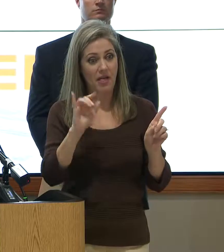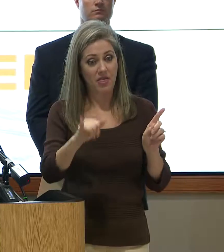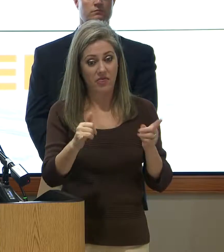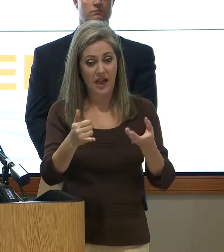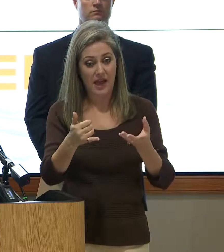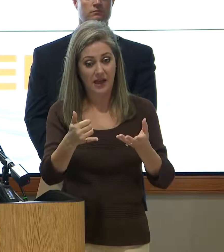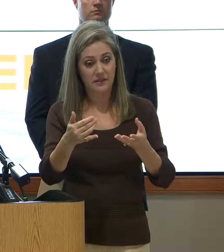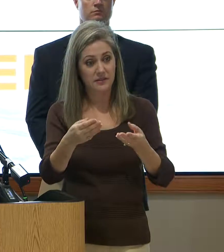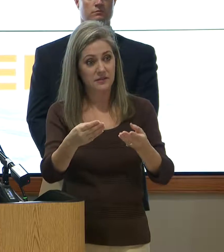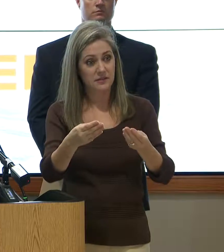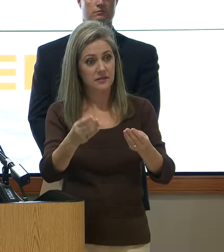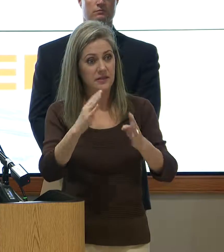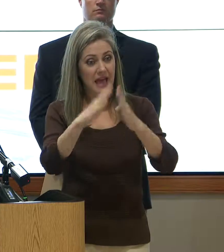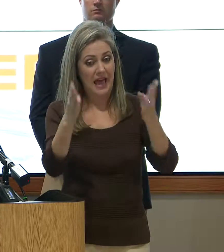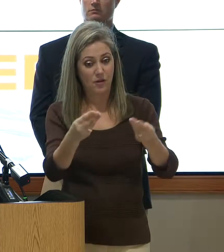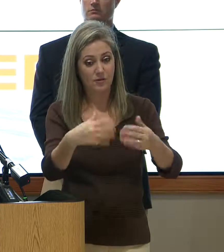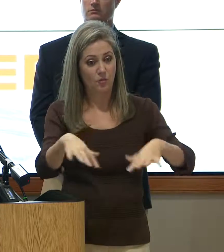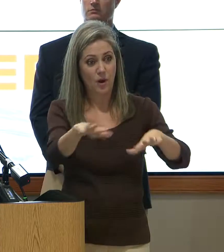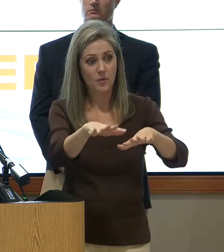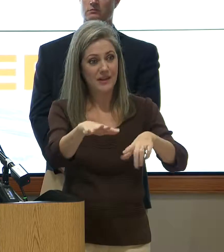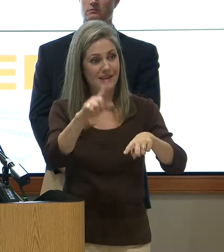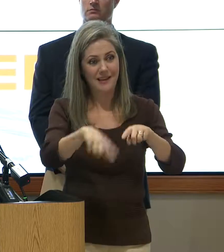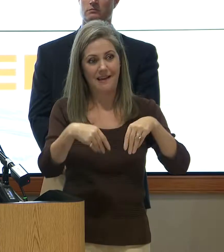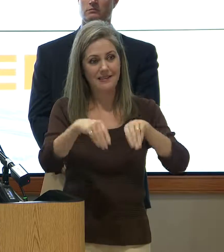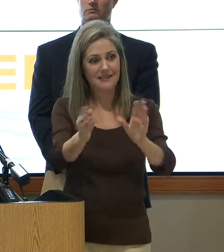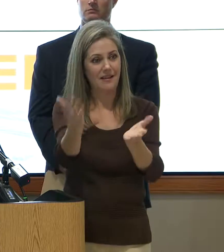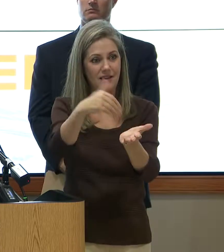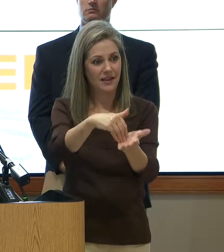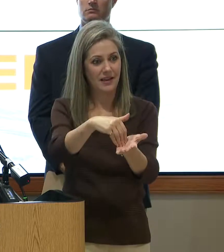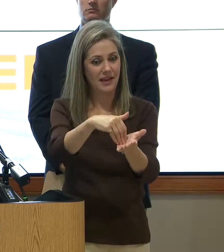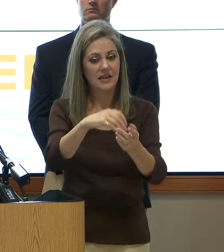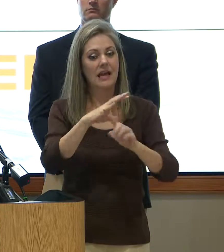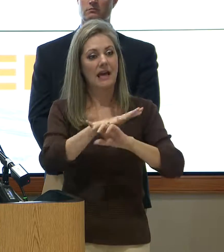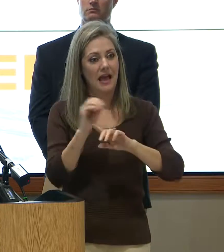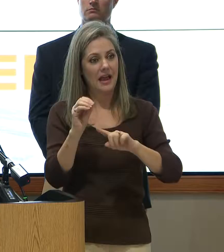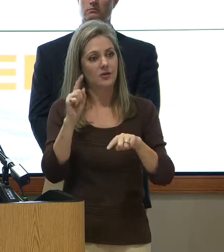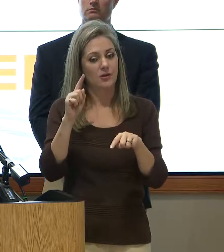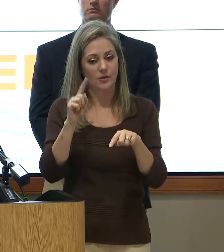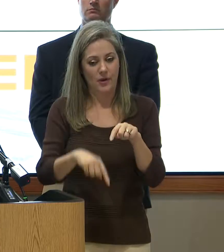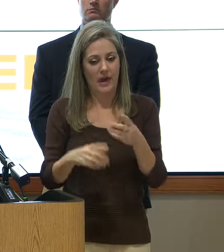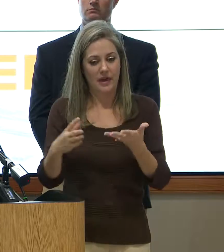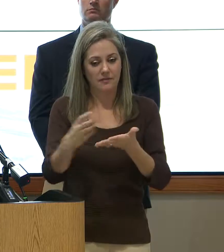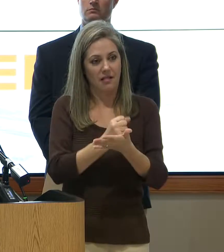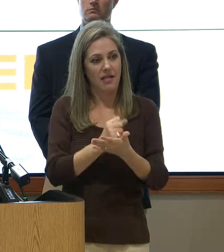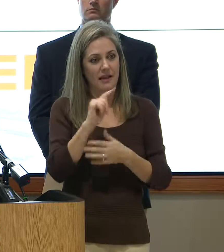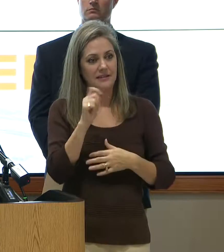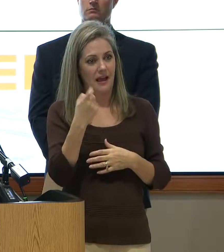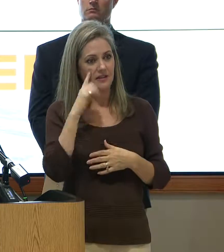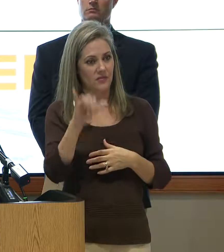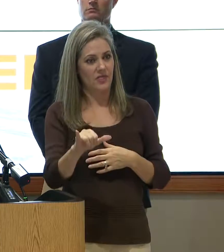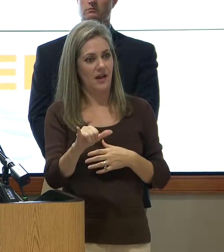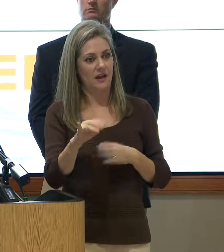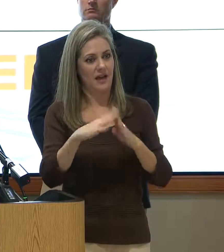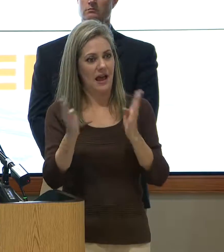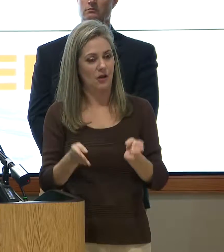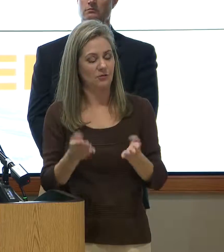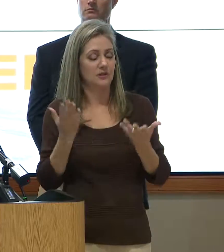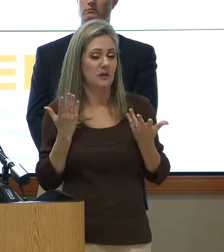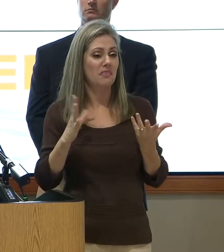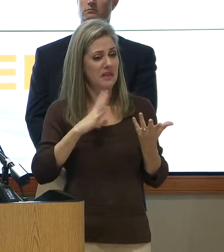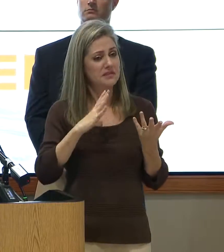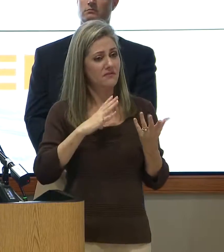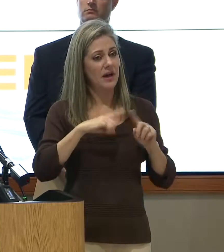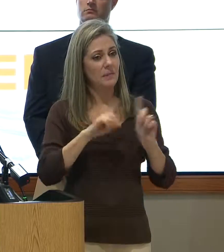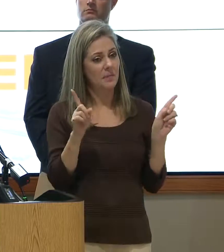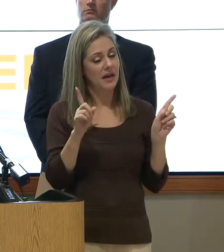property off the rolls for future property tax, which is fine. I'm not saying it shouldn't be that way. But it lets me say